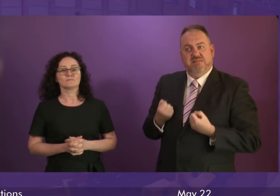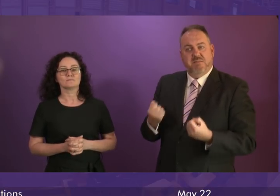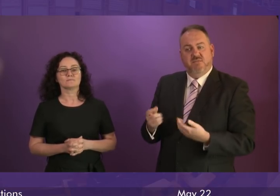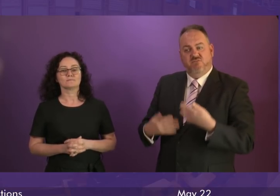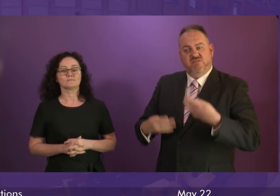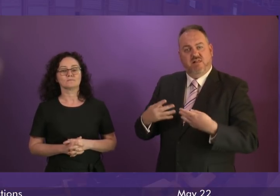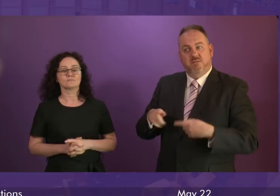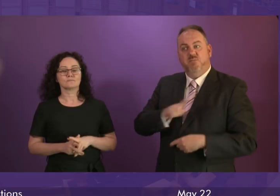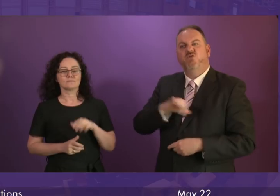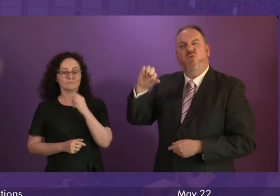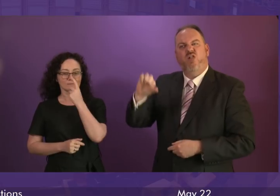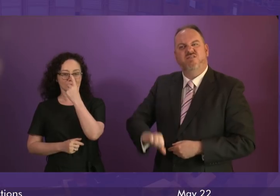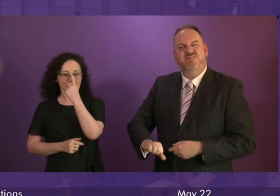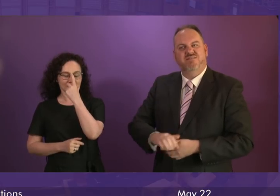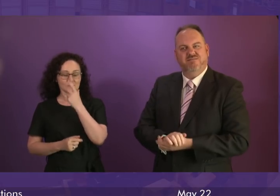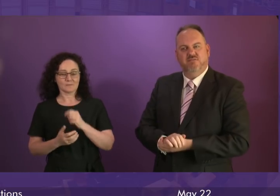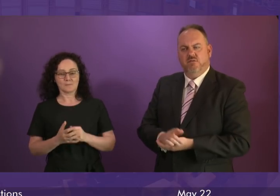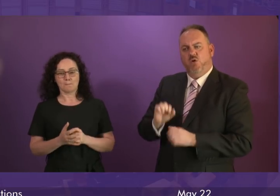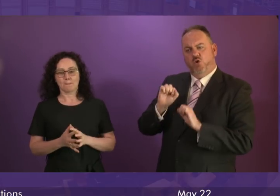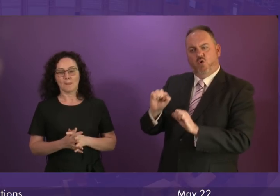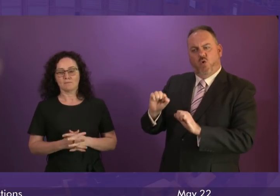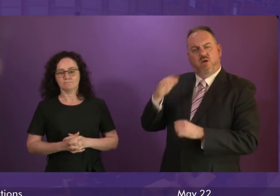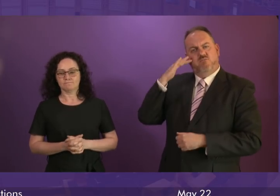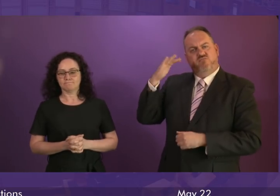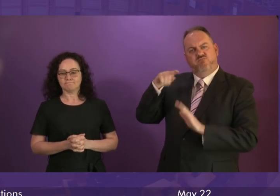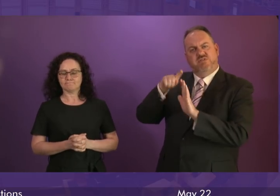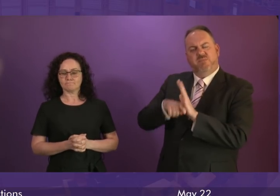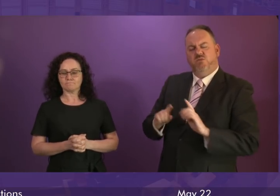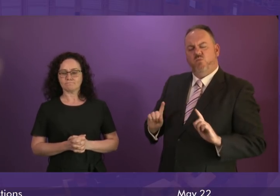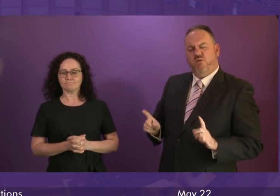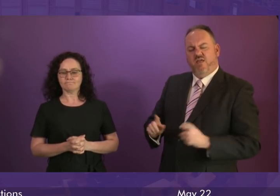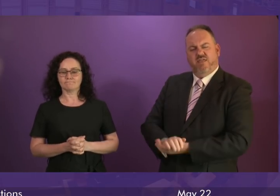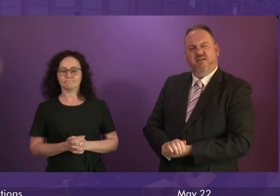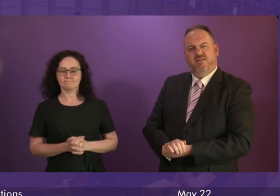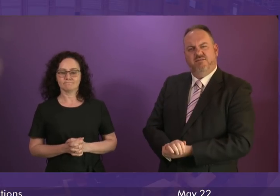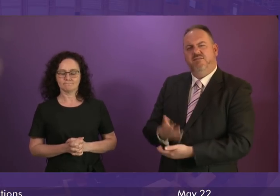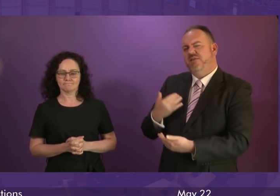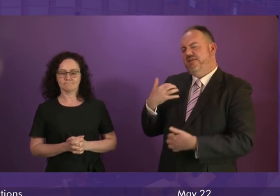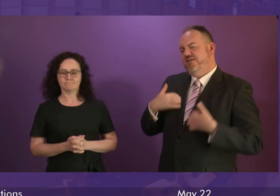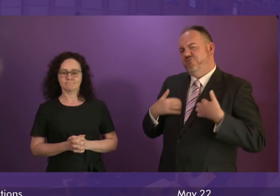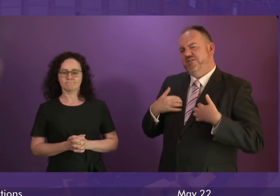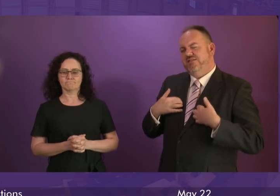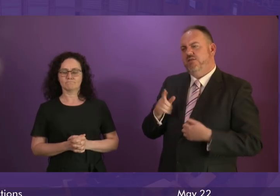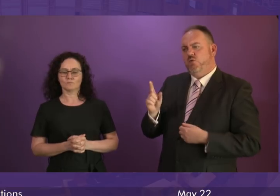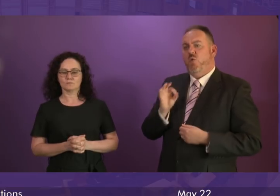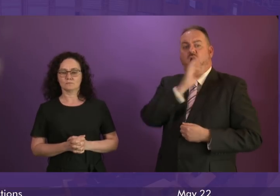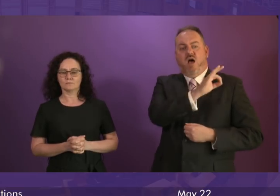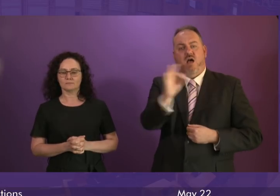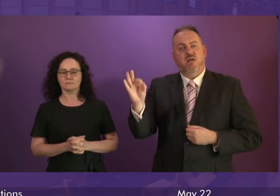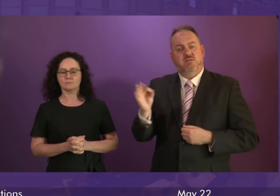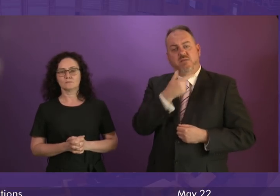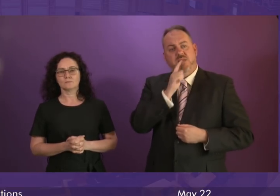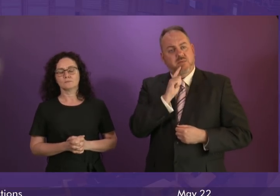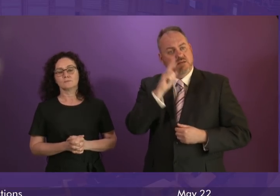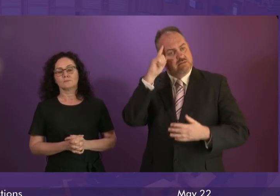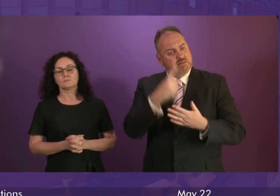lost it. And she talks about principle. Well, let's talk about a matter of principle. I believe that if you ask people to make a decision, if you say to people